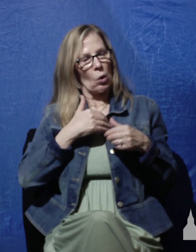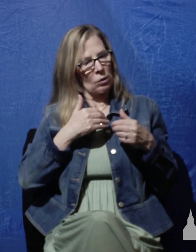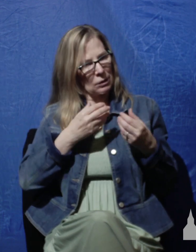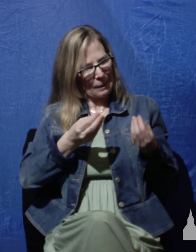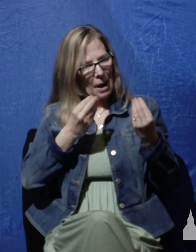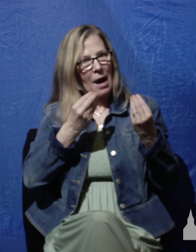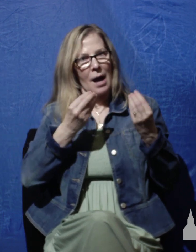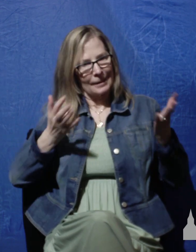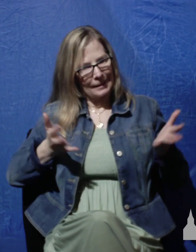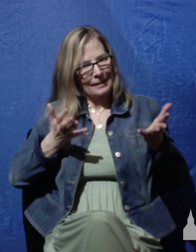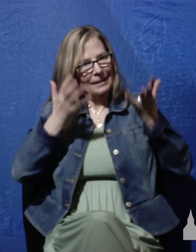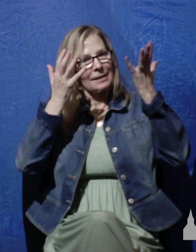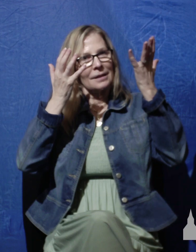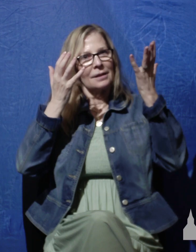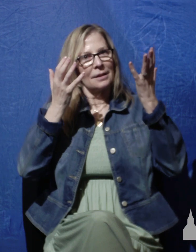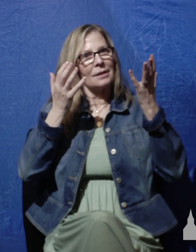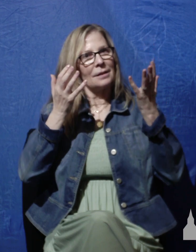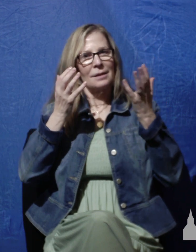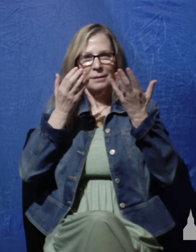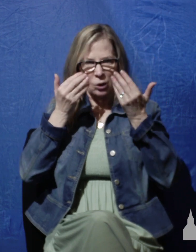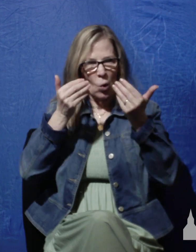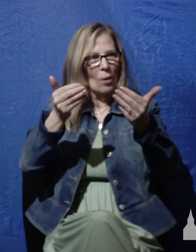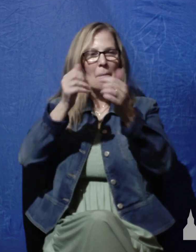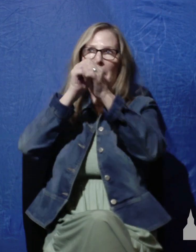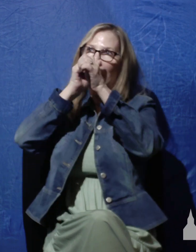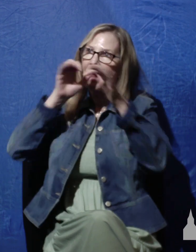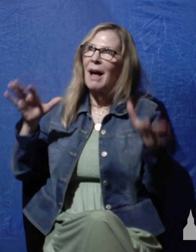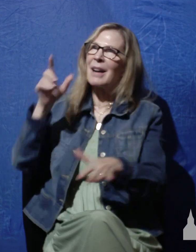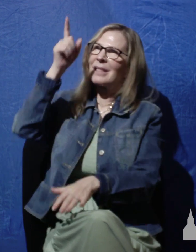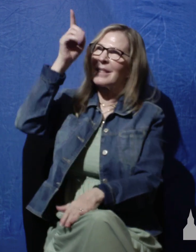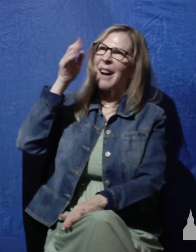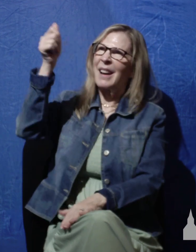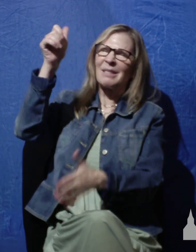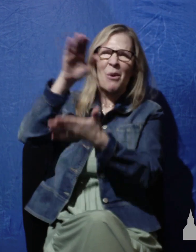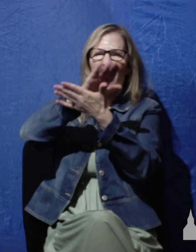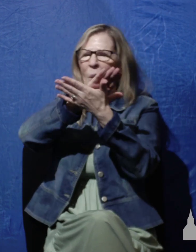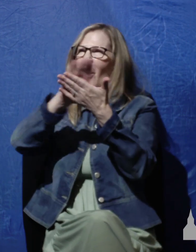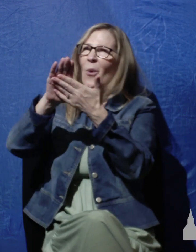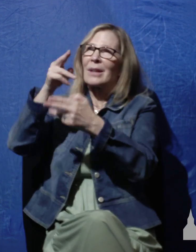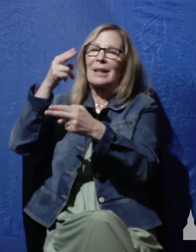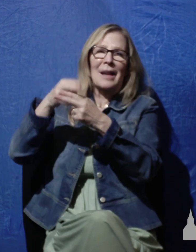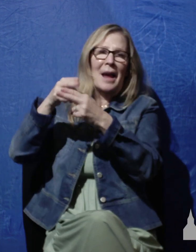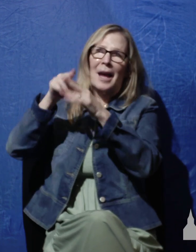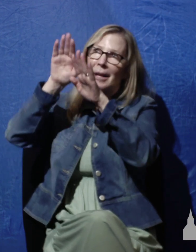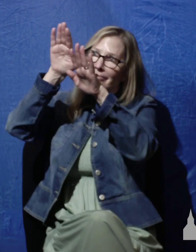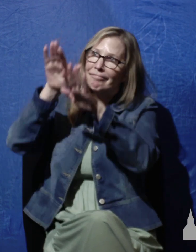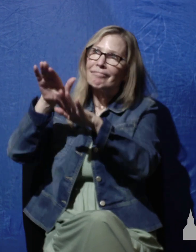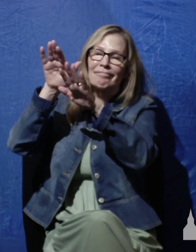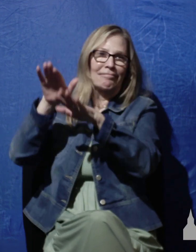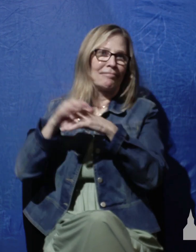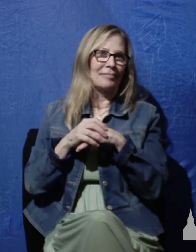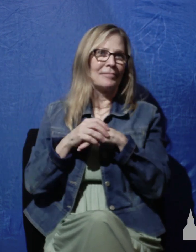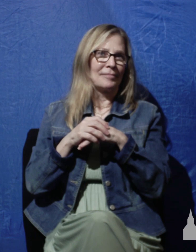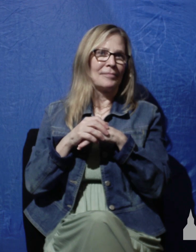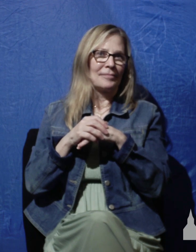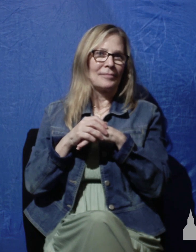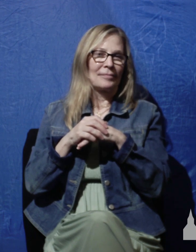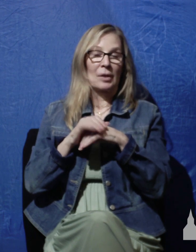from the very depth to bless God's holy name. Now, there's so much in this statement that it would be wrong.